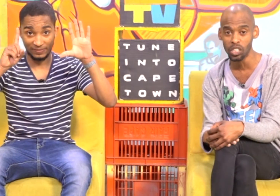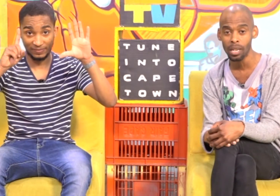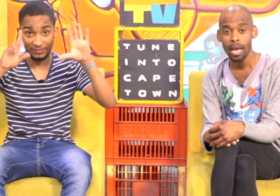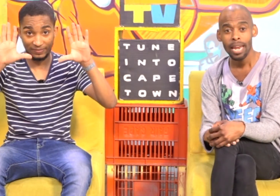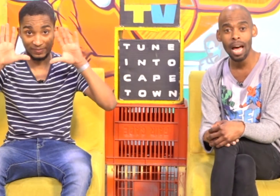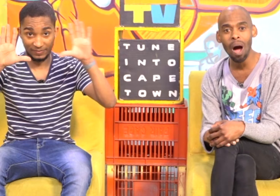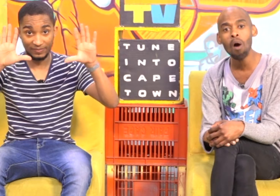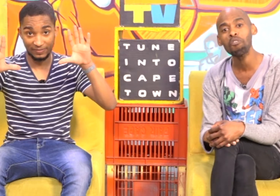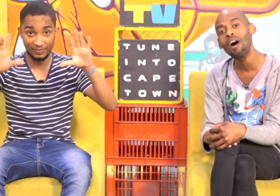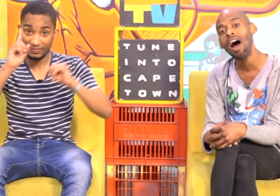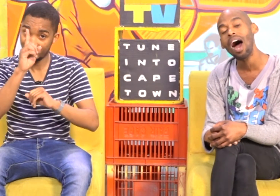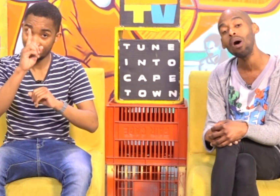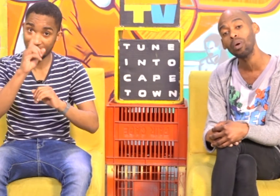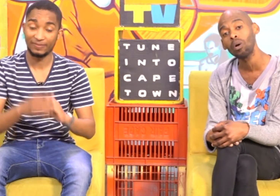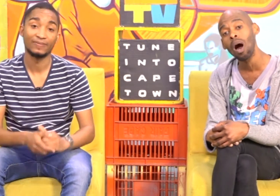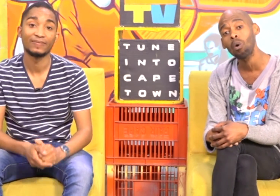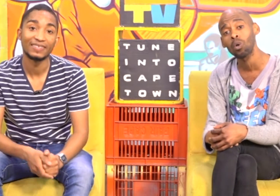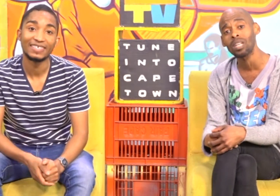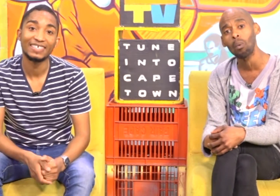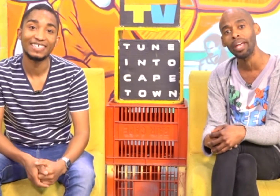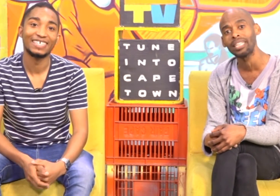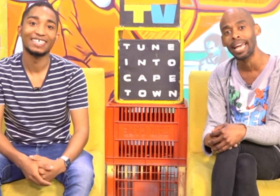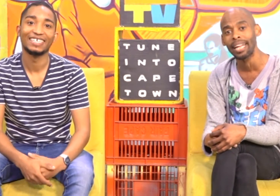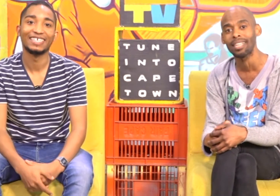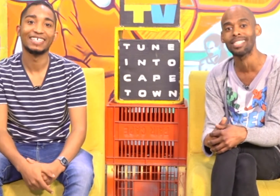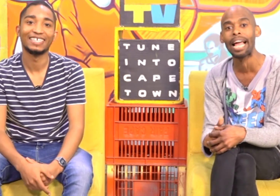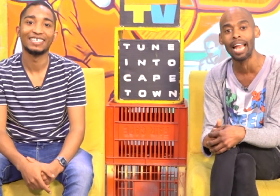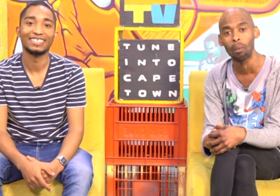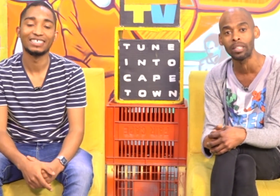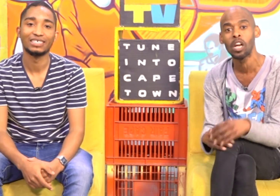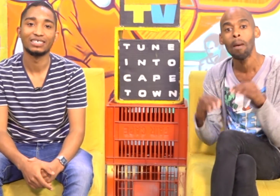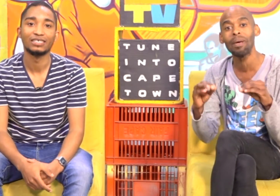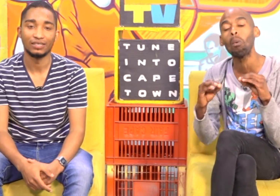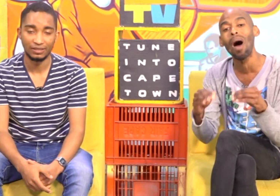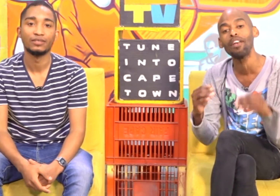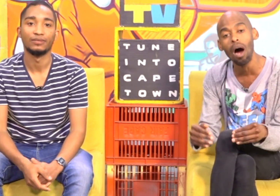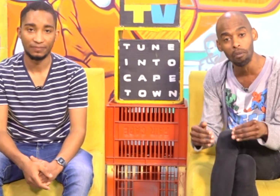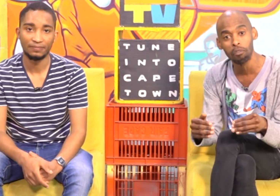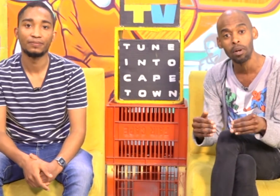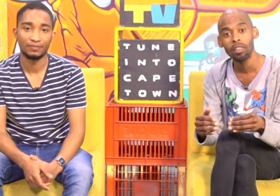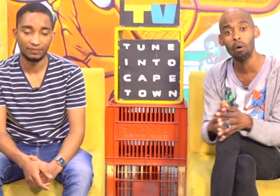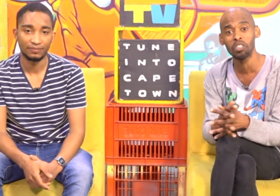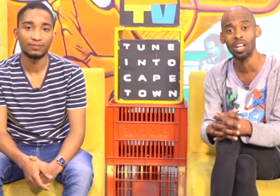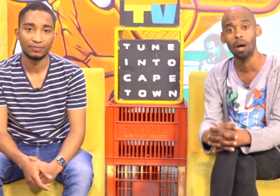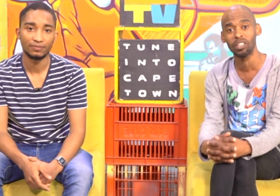Now how far are we Or how close are we In getting the sign language Being one of The official languages